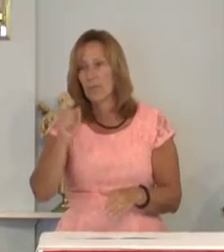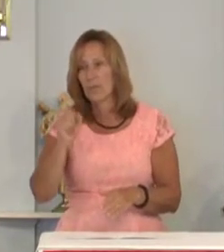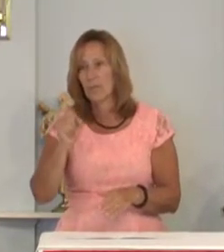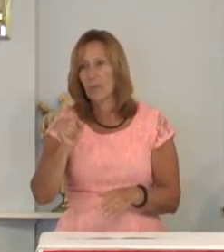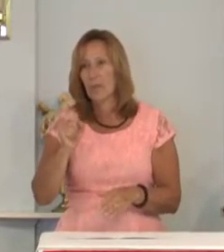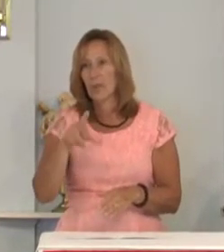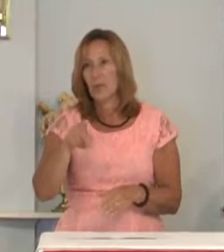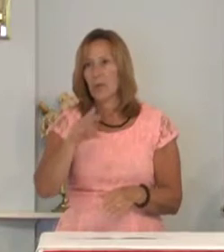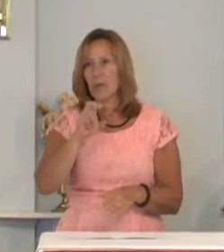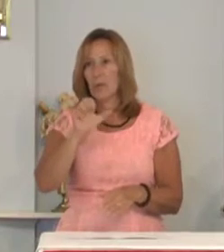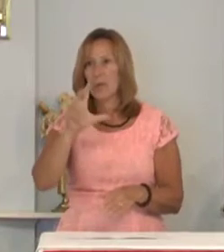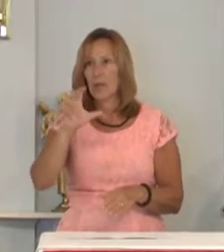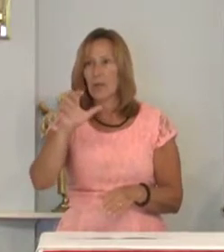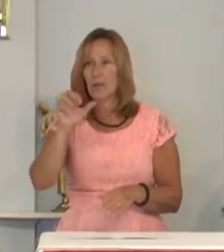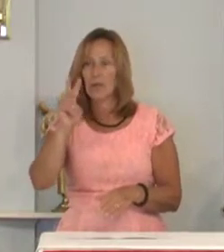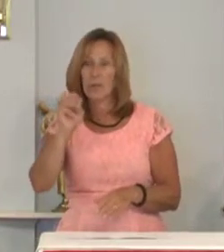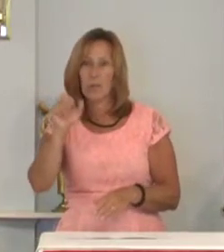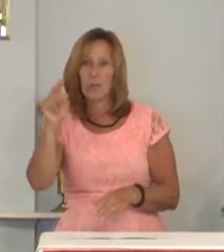parliaments